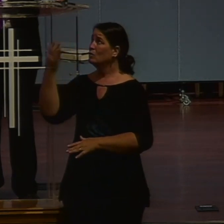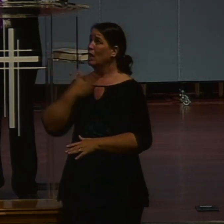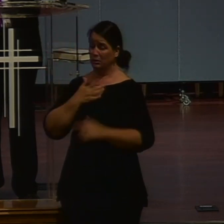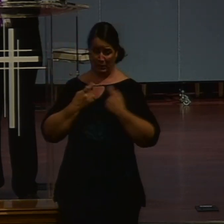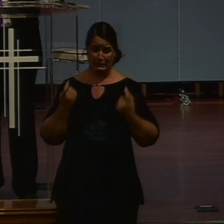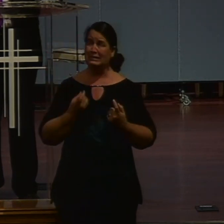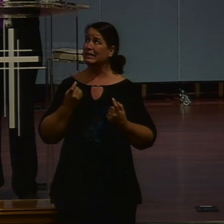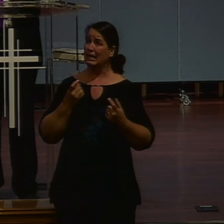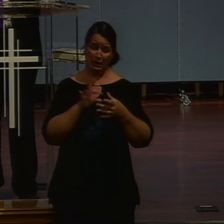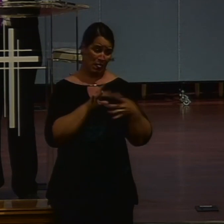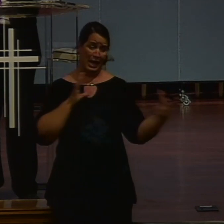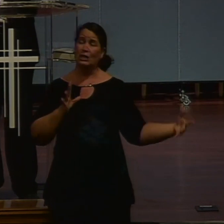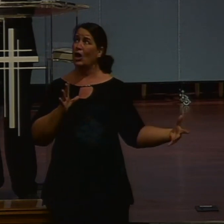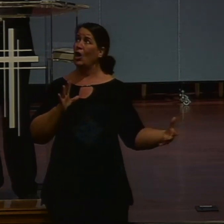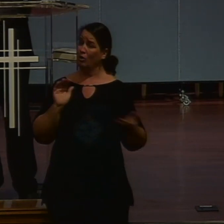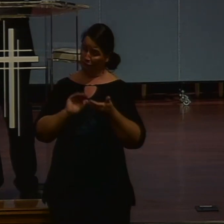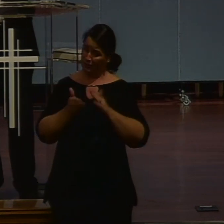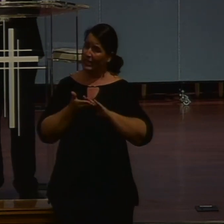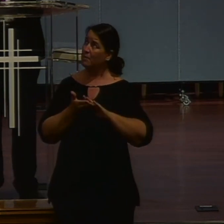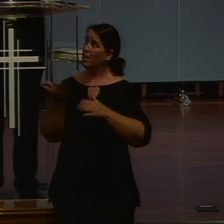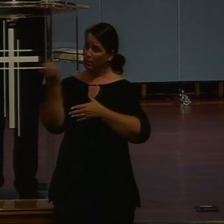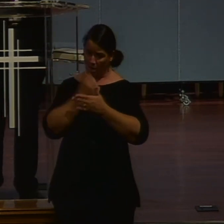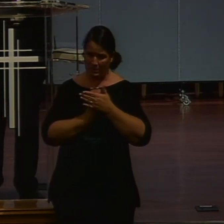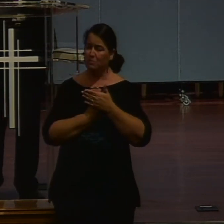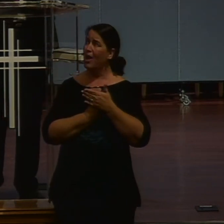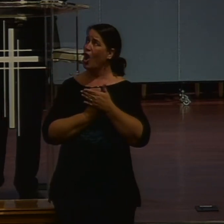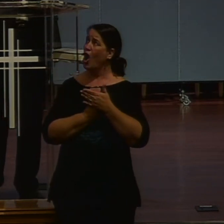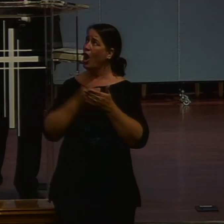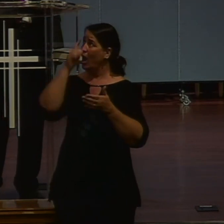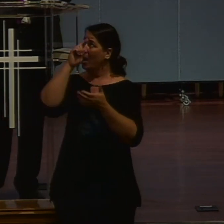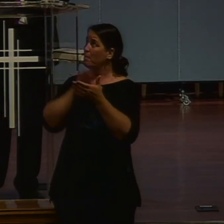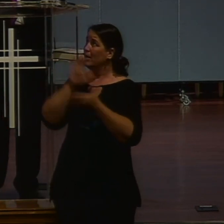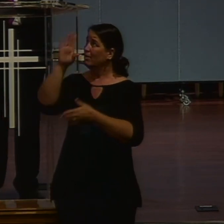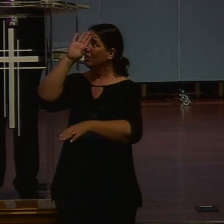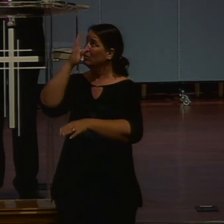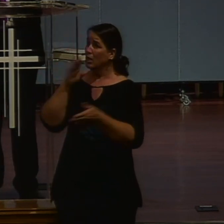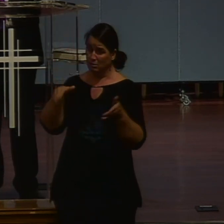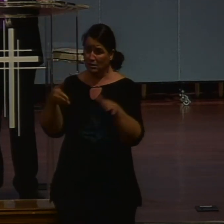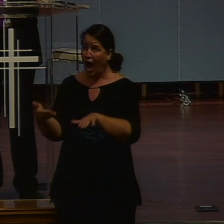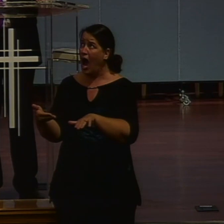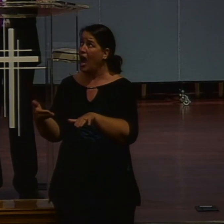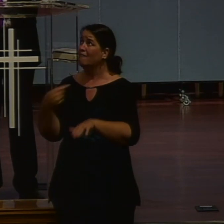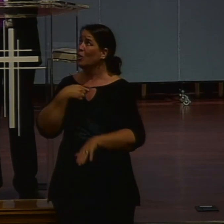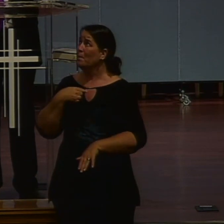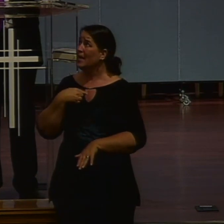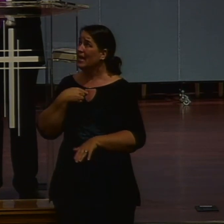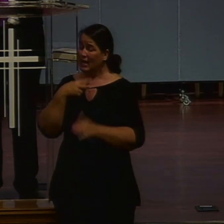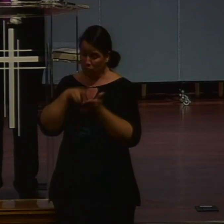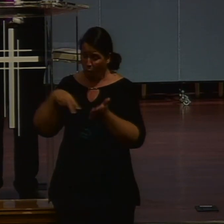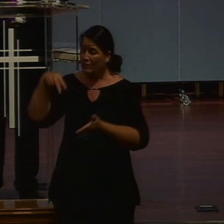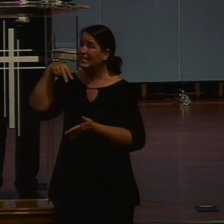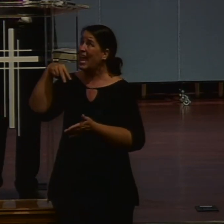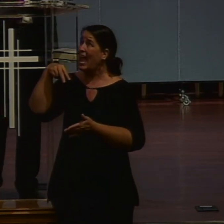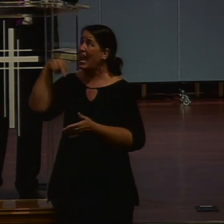I ask you to forgive me. I ask you. To come into my heart. I believe that your son died for me. Was buried for me. And rose again from the dead. To save me. As best as